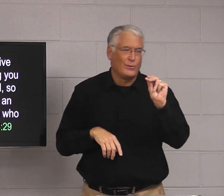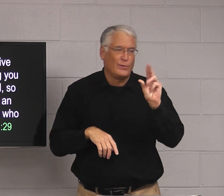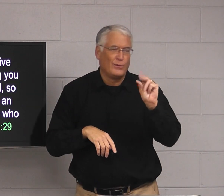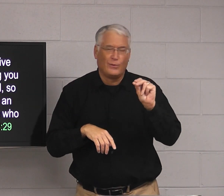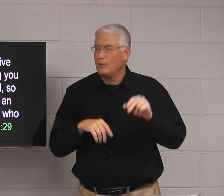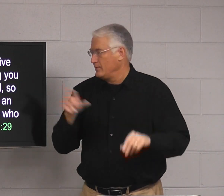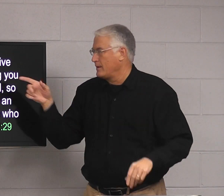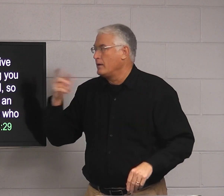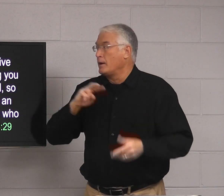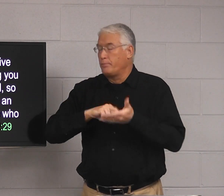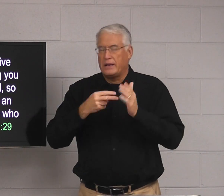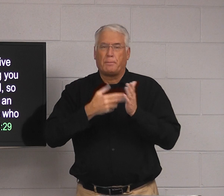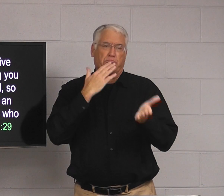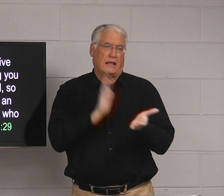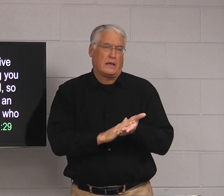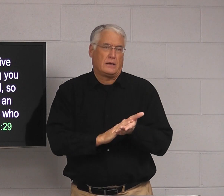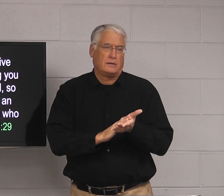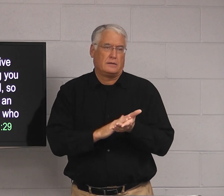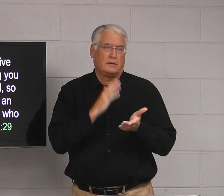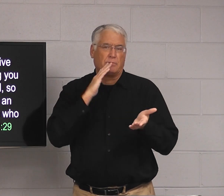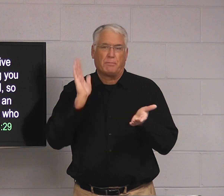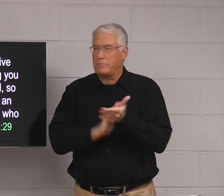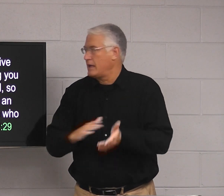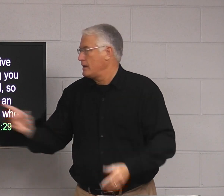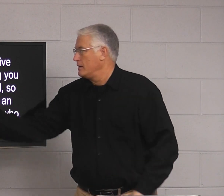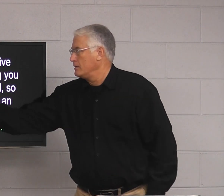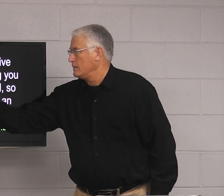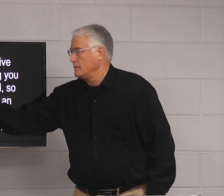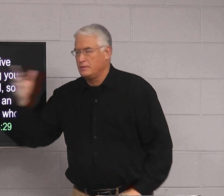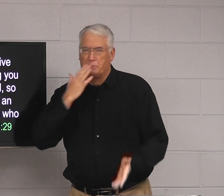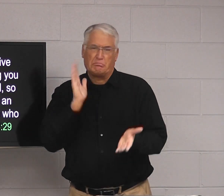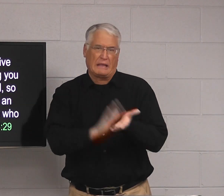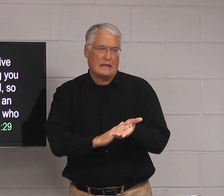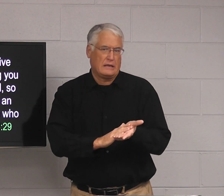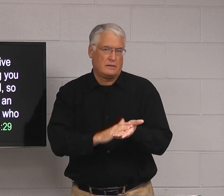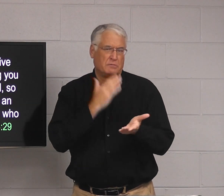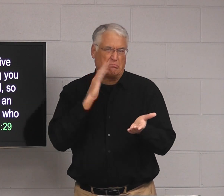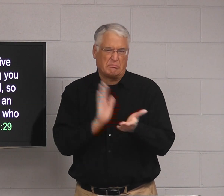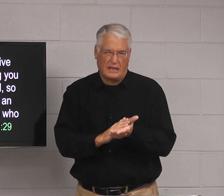Not the same as they use in football. But this means bad. This word foul means bad.